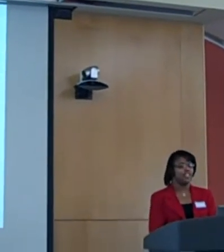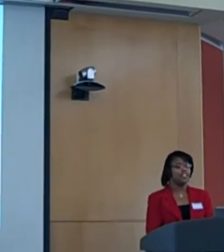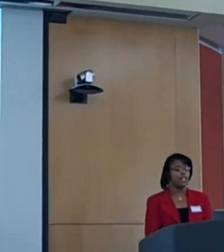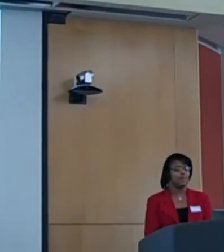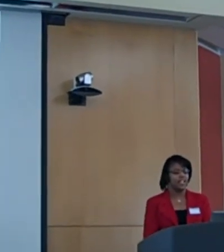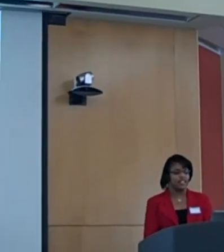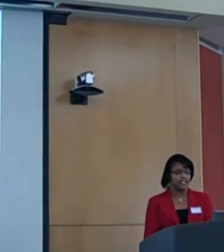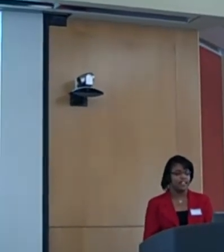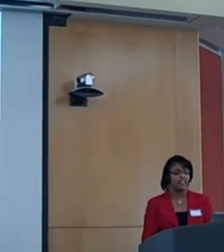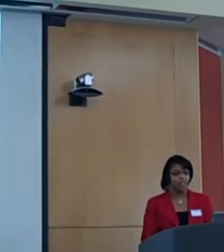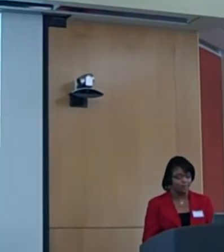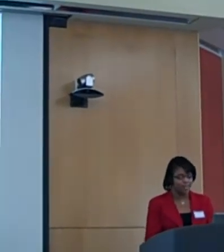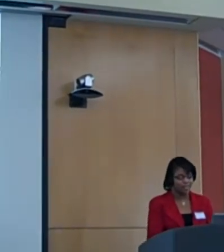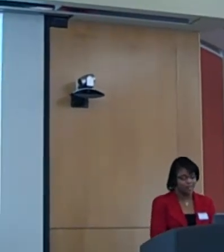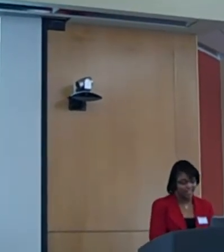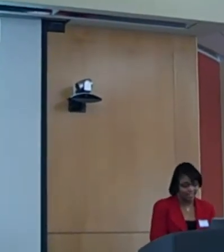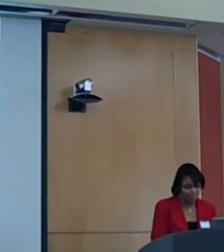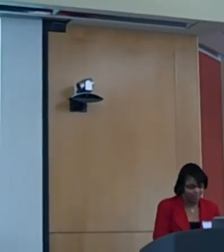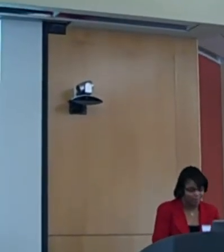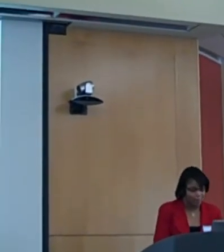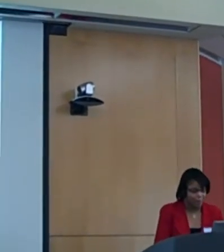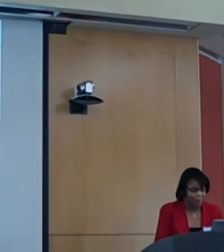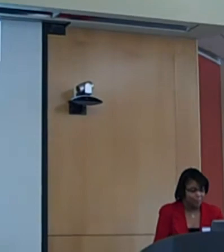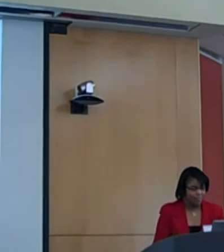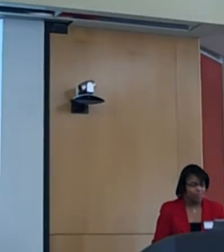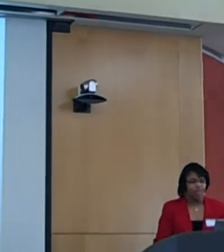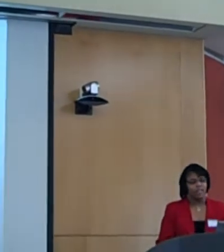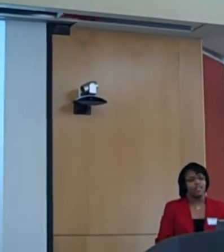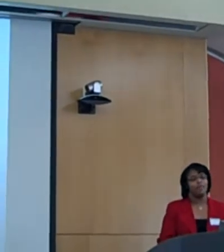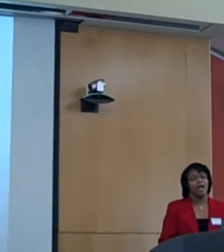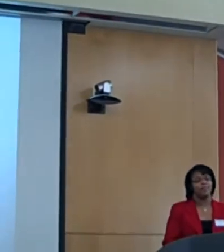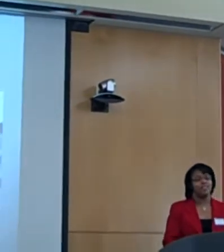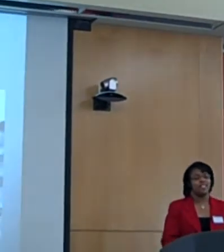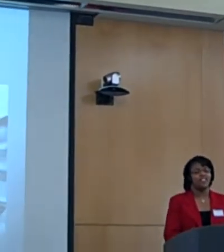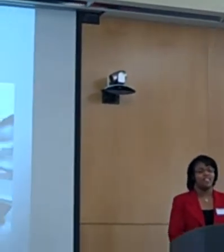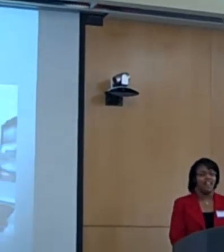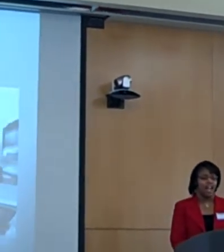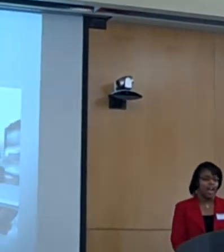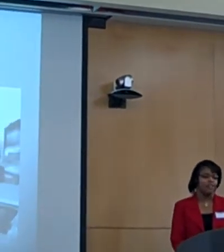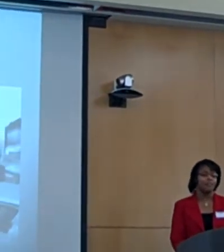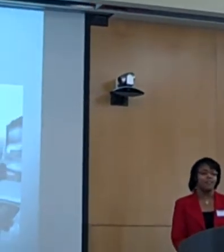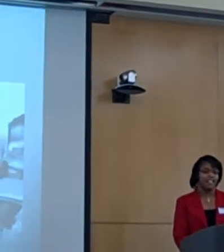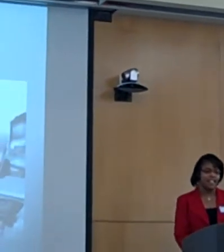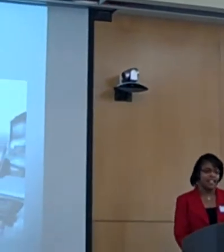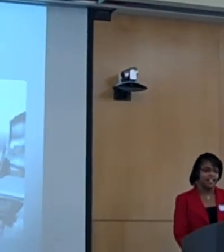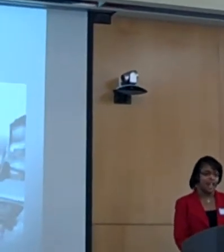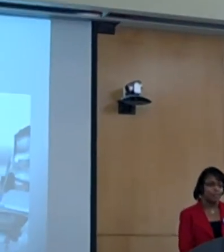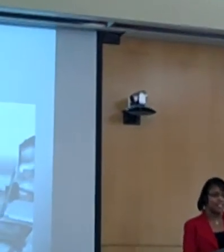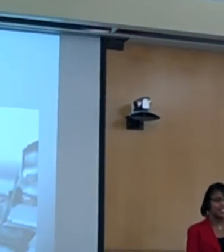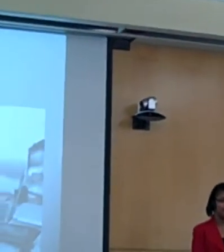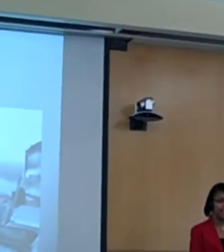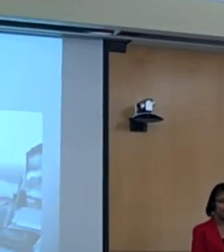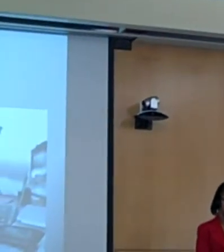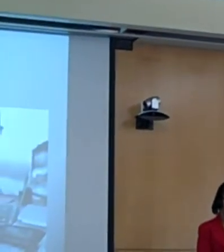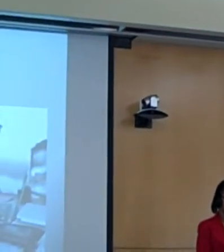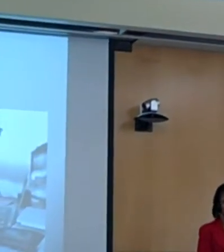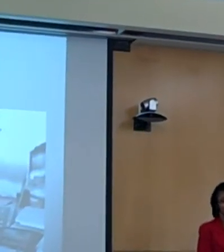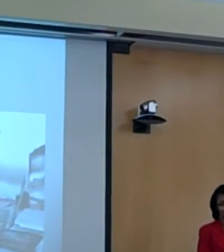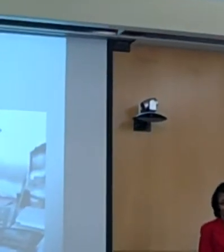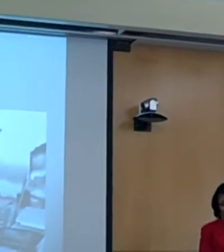Examination of Homeschooling. Well about myself, I was born in Indianapolis, Indiana, raised here